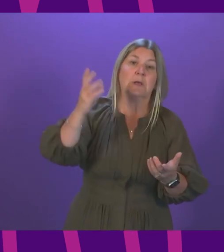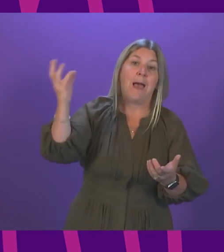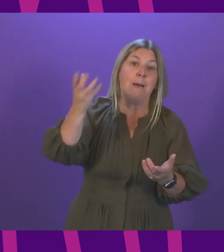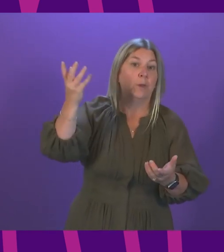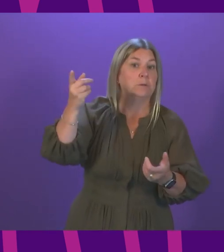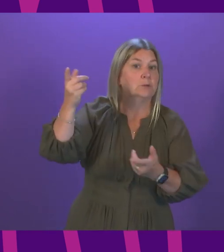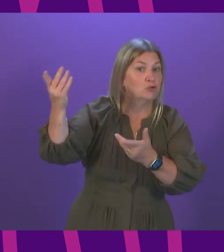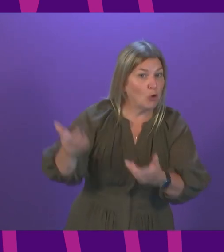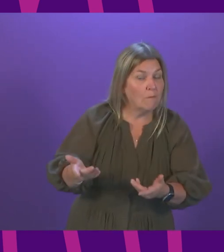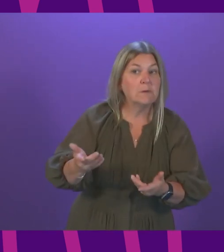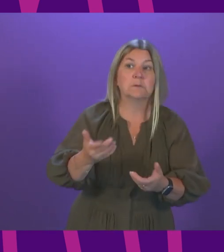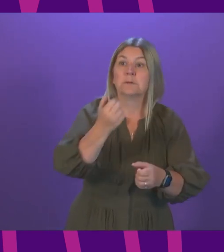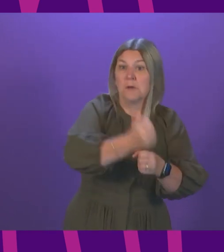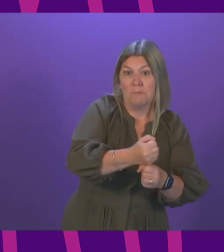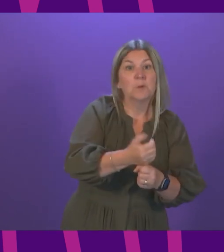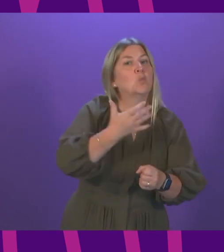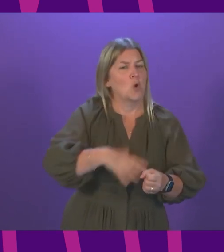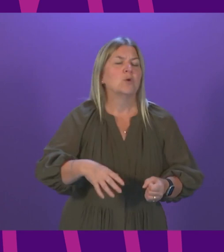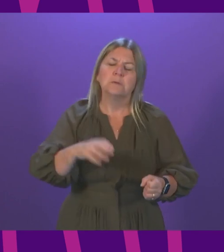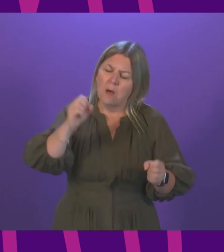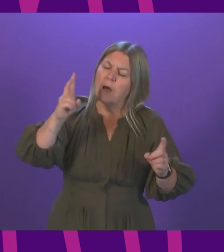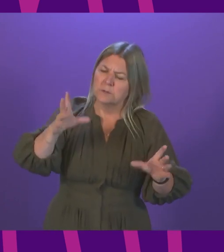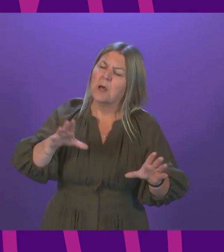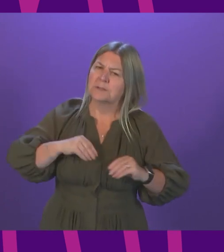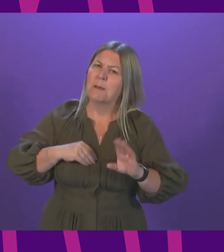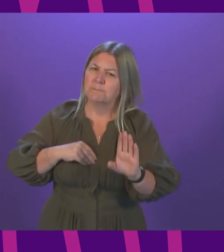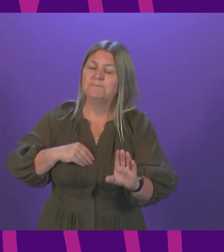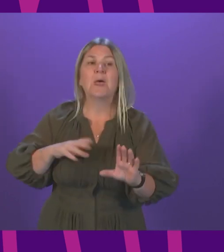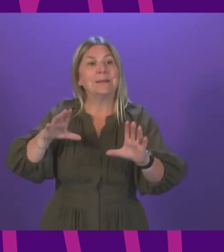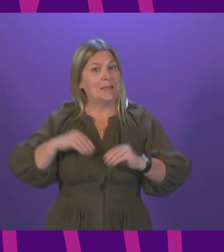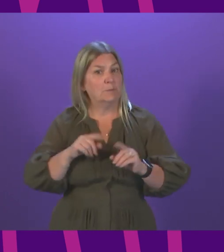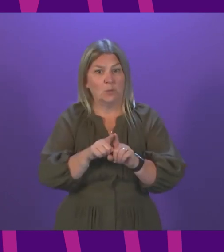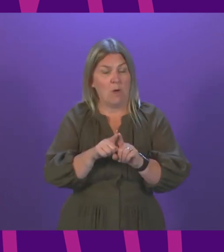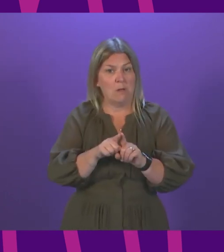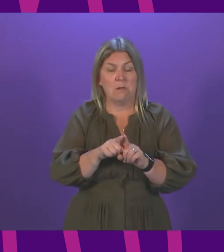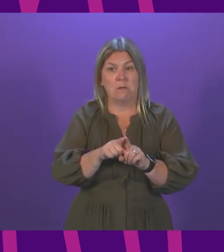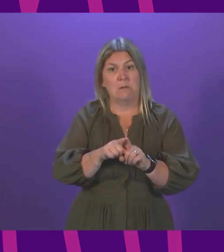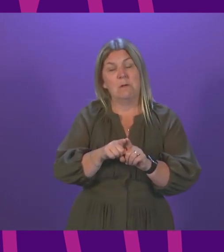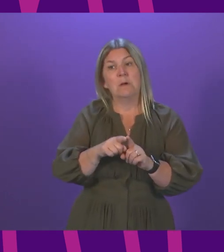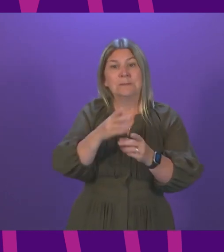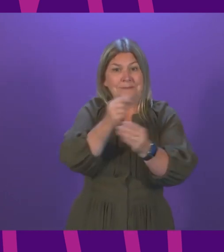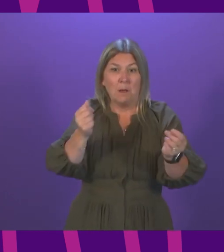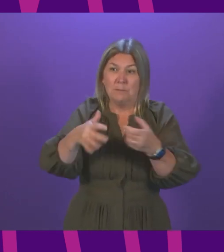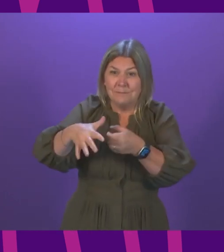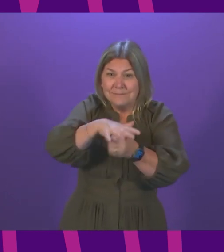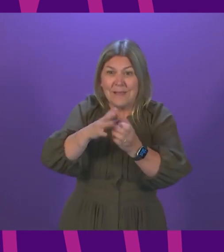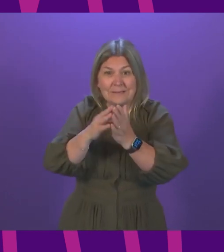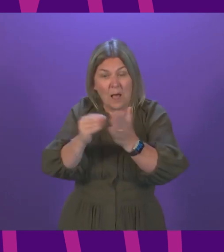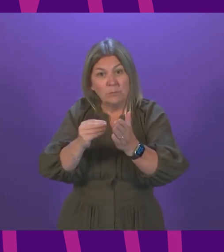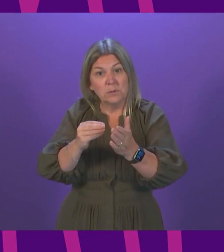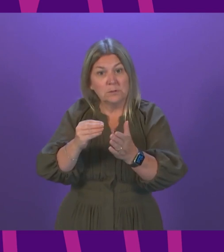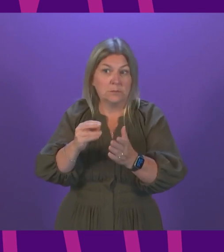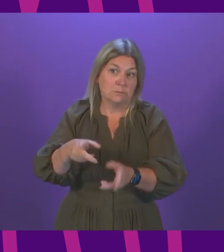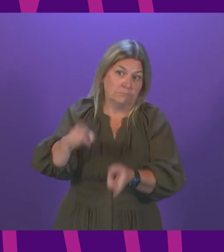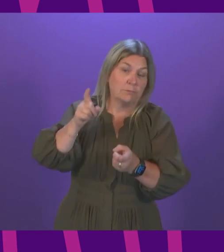wants delivered. And I completely accept that some of the cases we heard both in the Chamber last week and in the media are